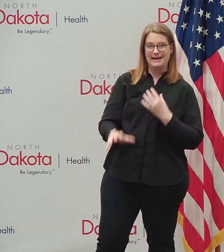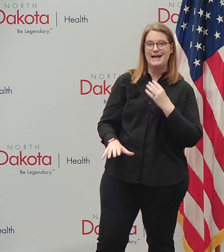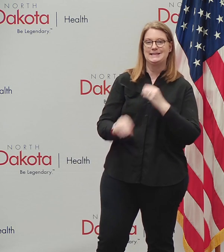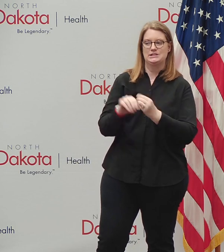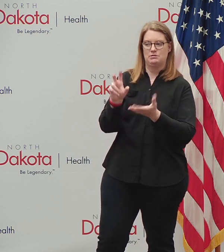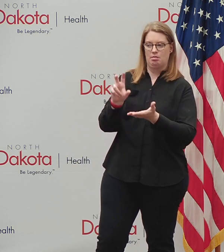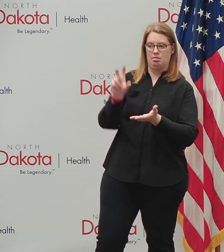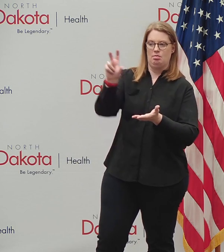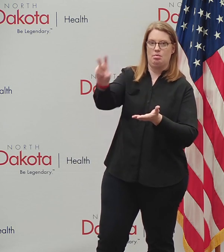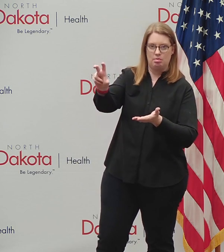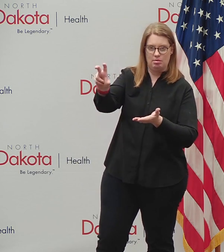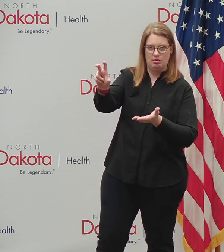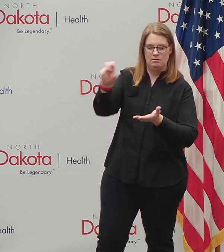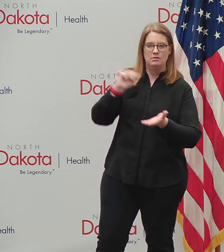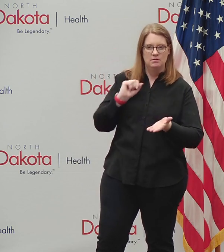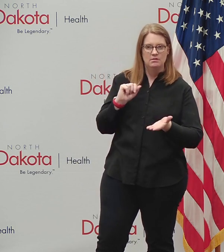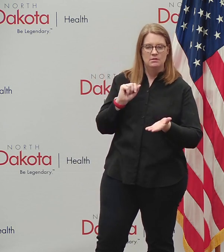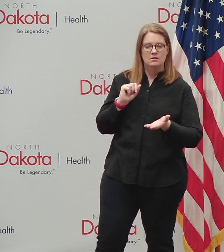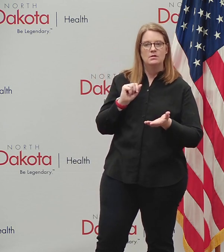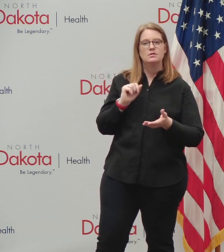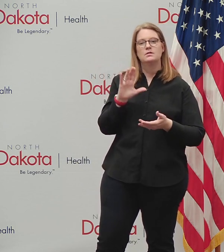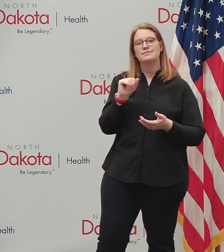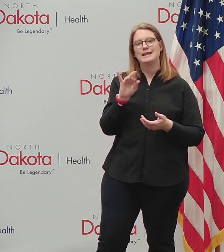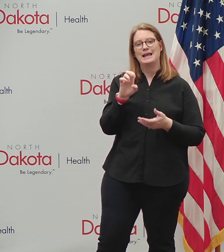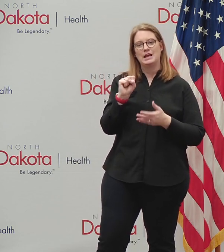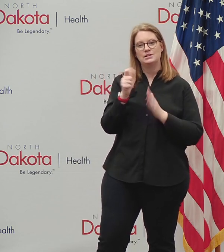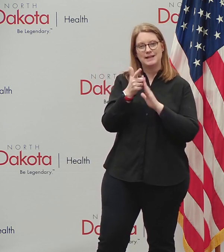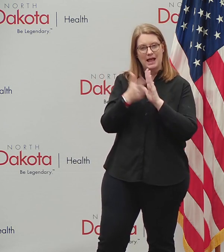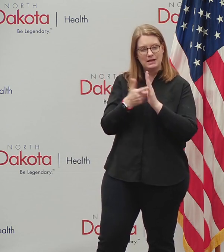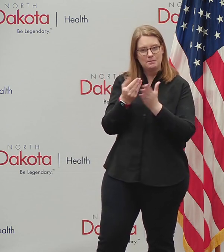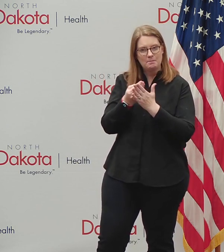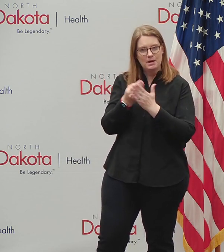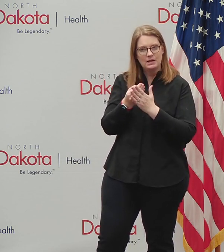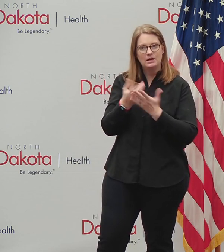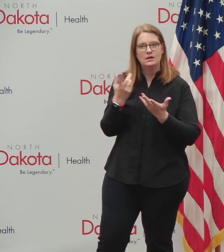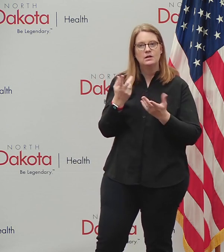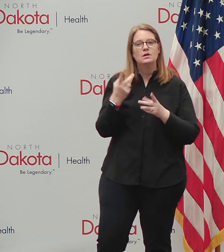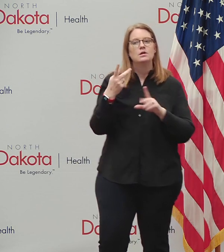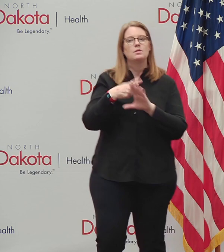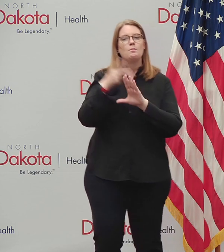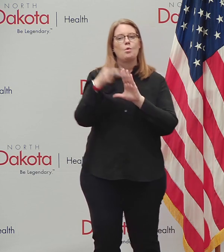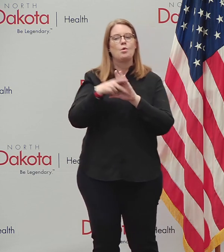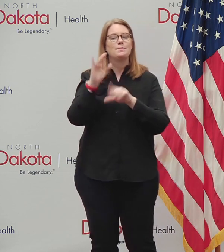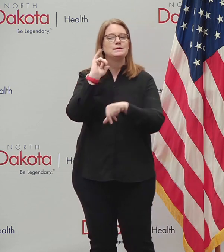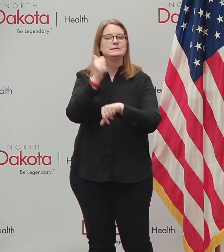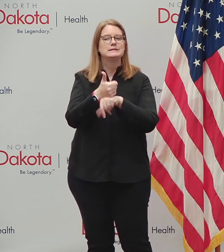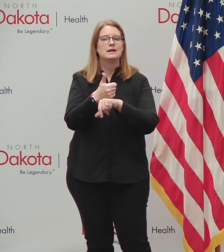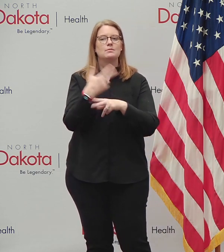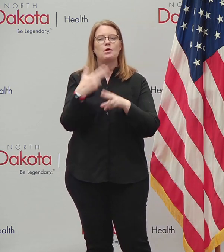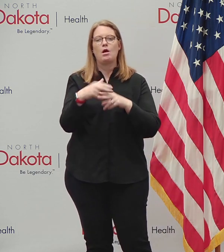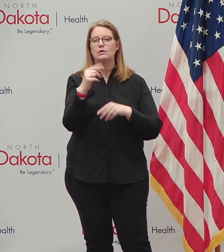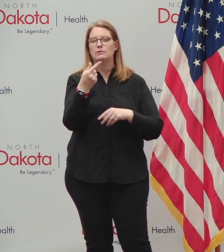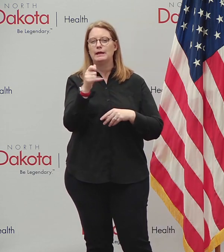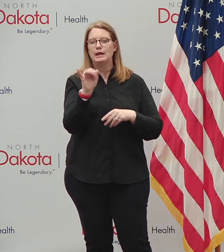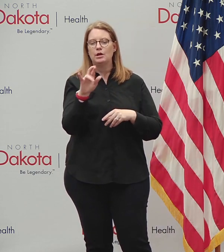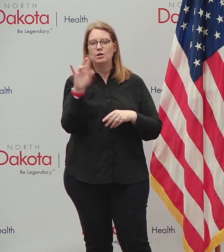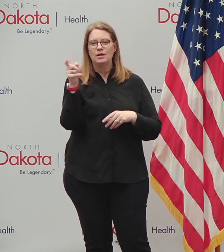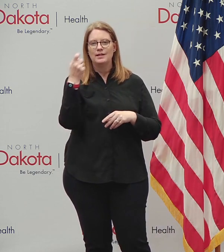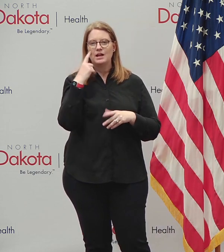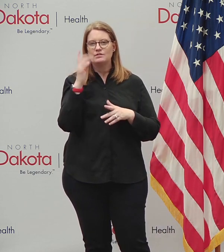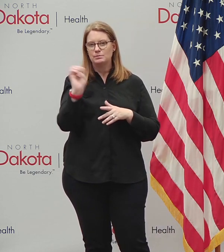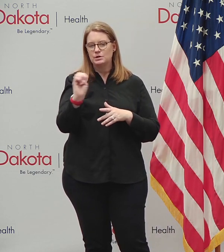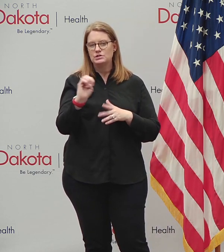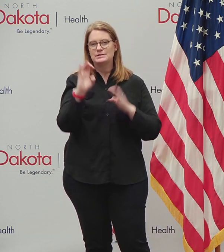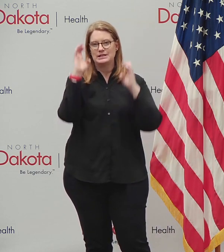the CARES Act dollars. But on top of that, there was a program that was created called GEAR, the Governor's Emergency